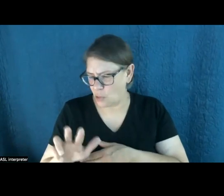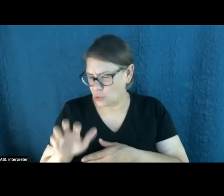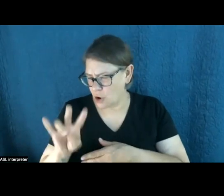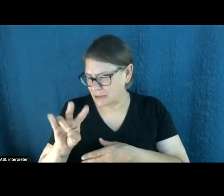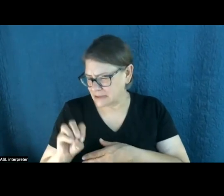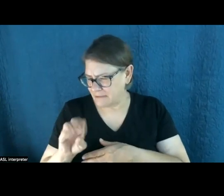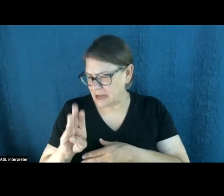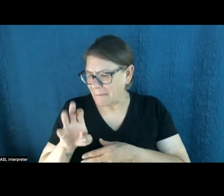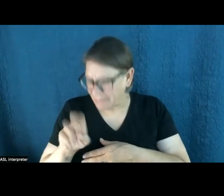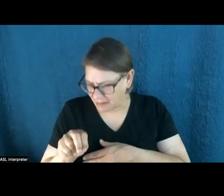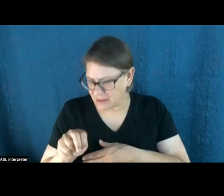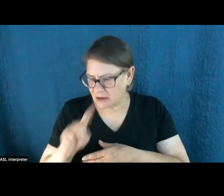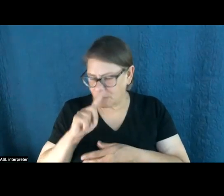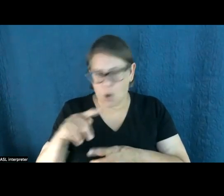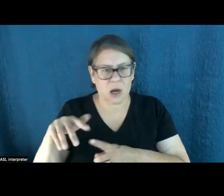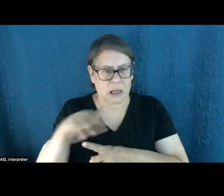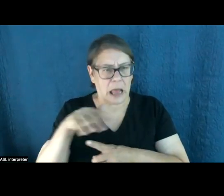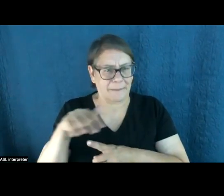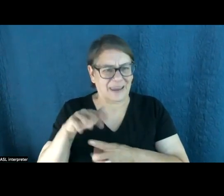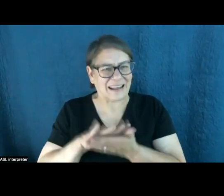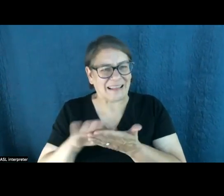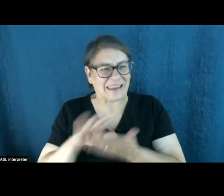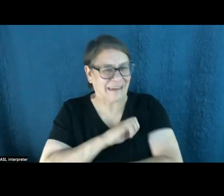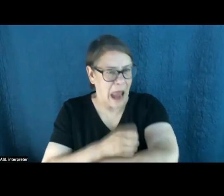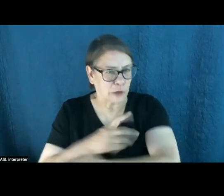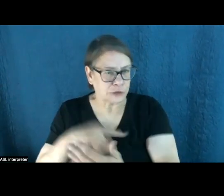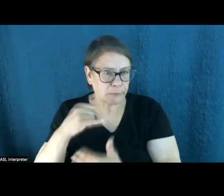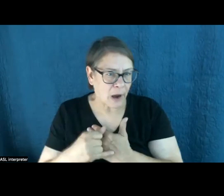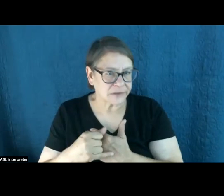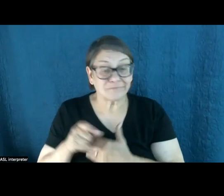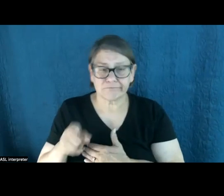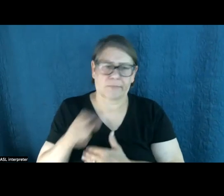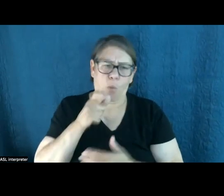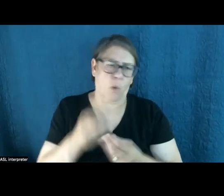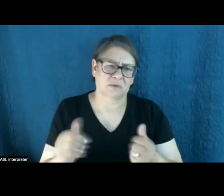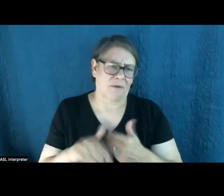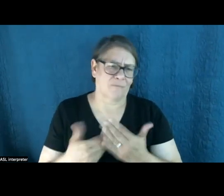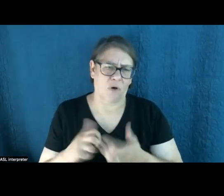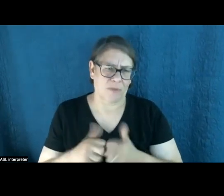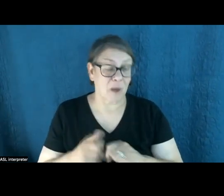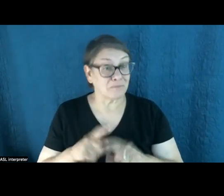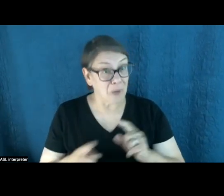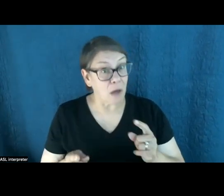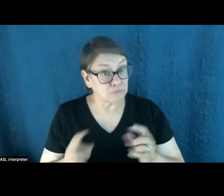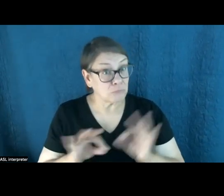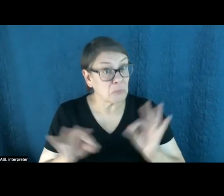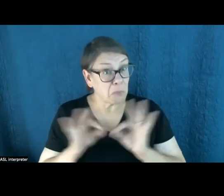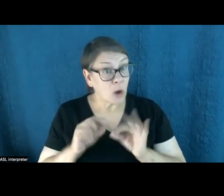hundred seventy billion dollars for climate and clean energy projects. And I mean, that's not going to solve all of our problems, but but it's a big deal. We've